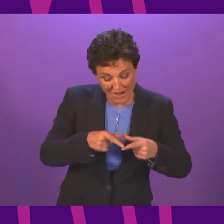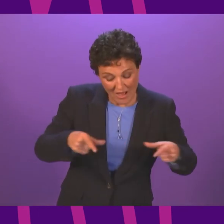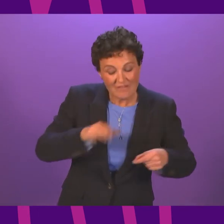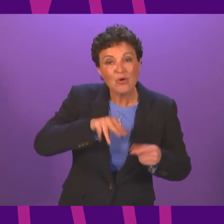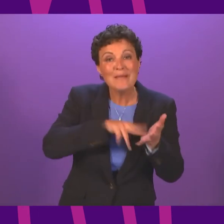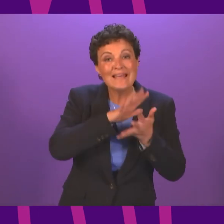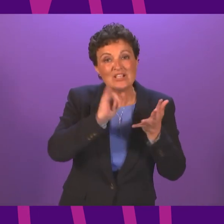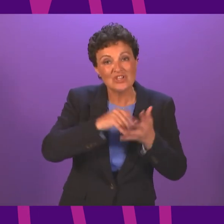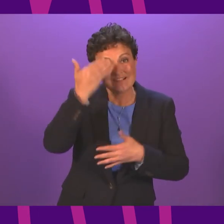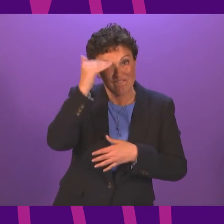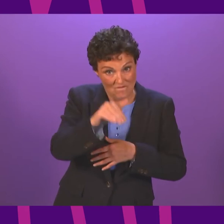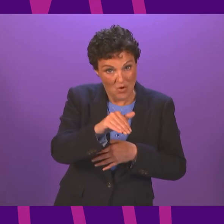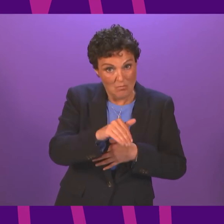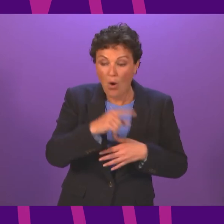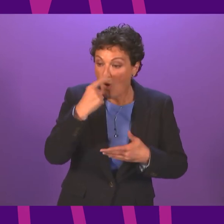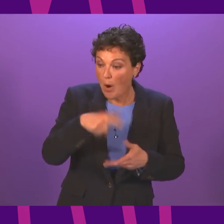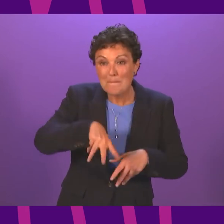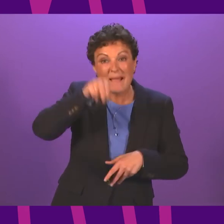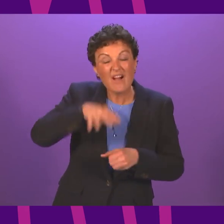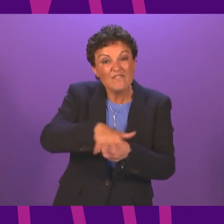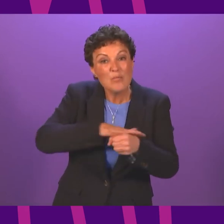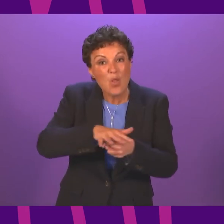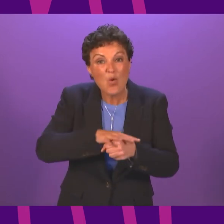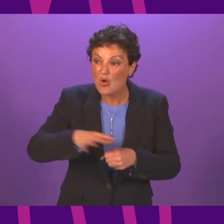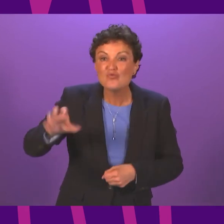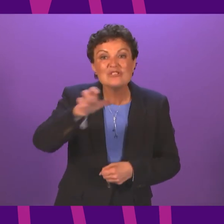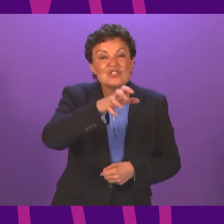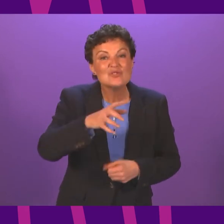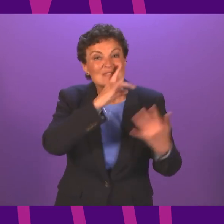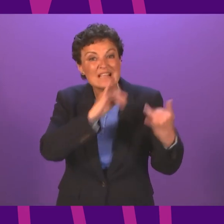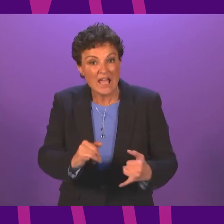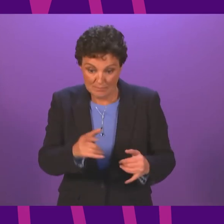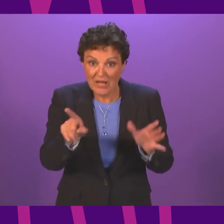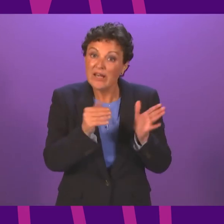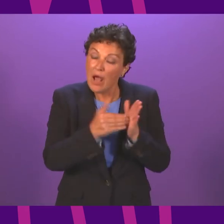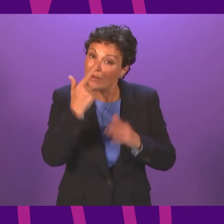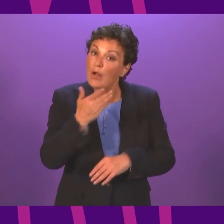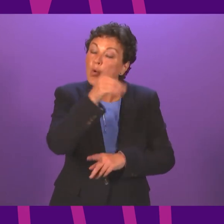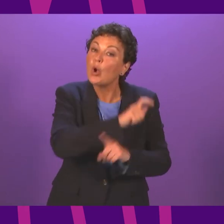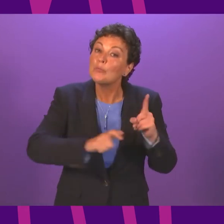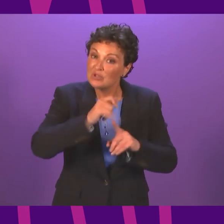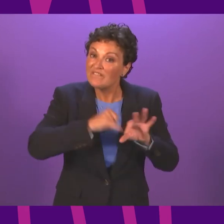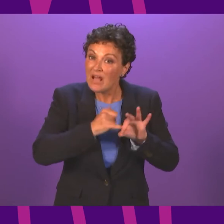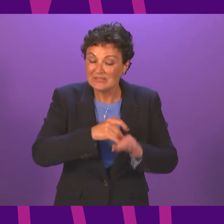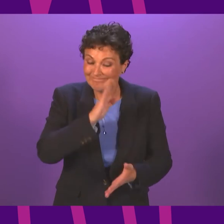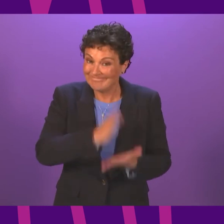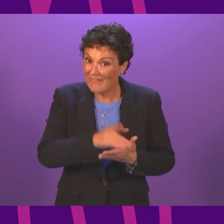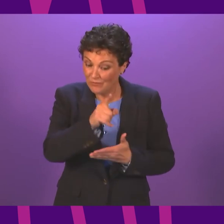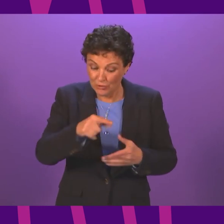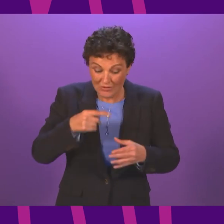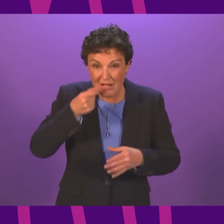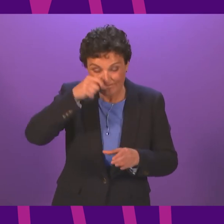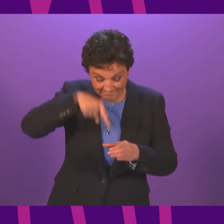collected from local and regional test sites and also now, of course, from community pharmacies. If you test positive, please self